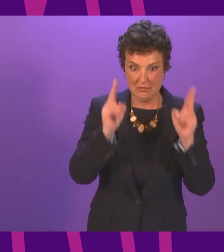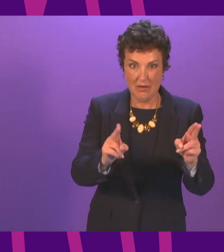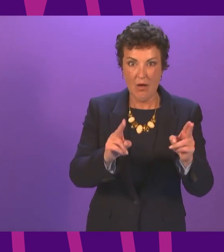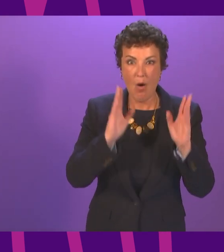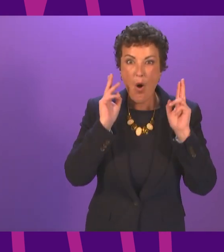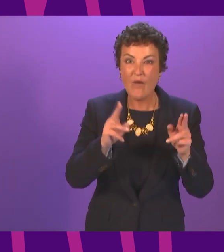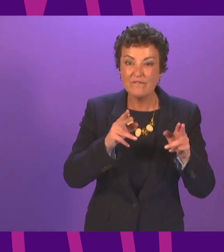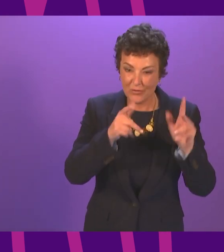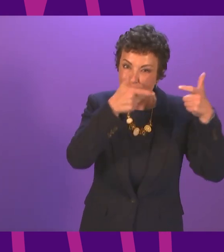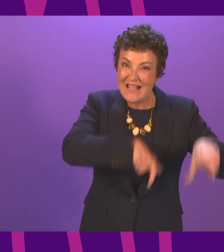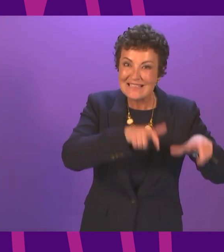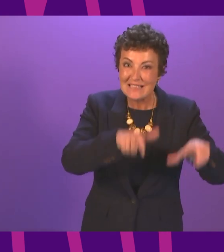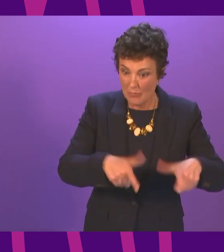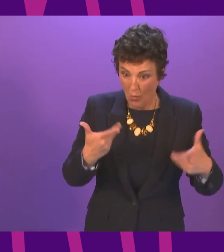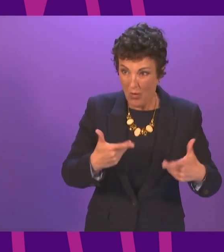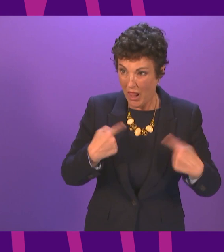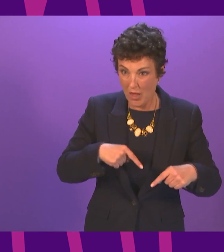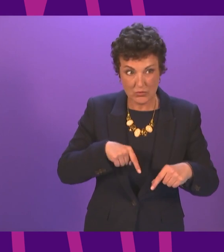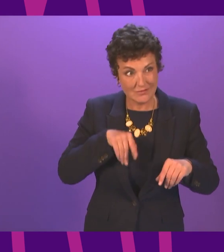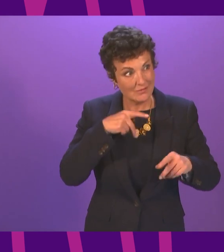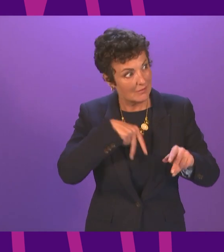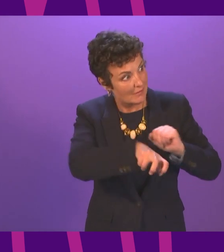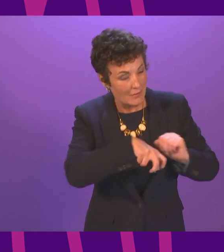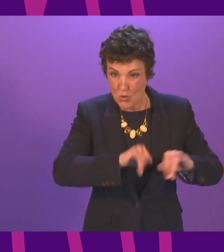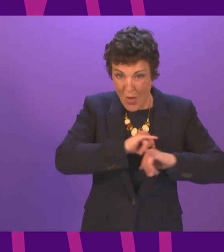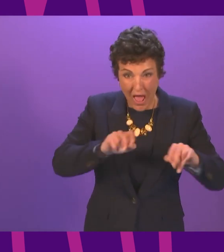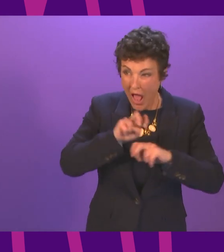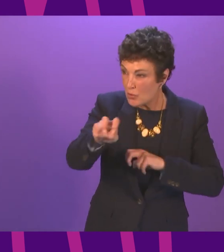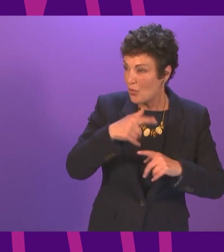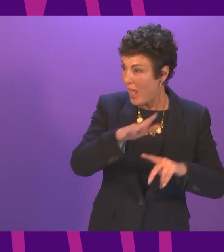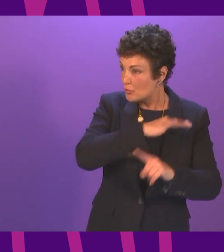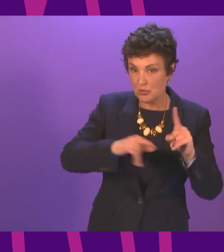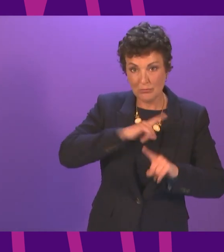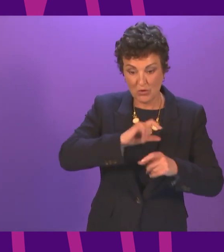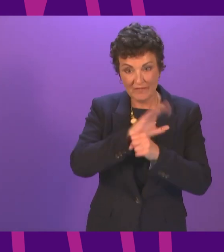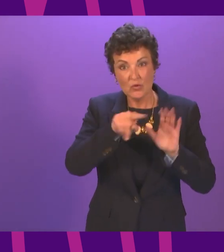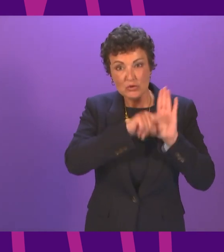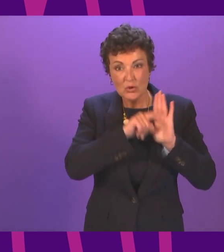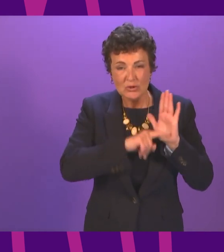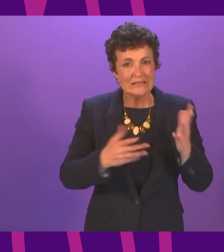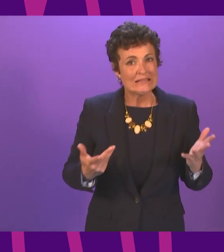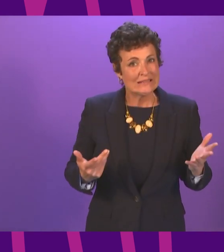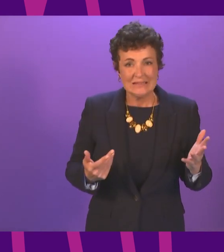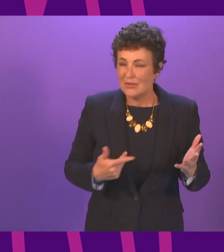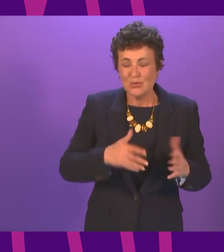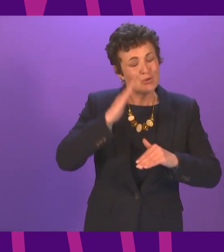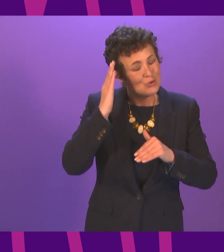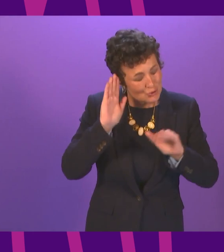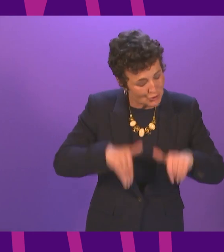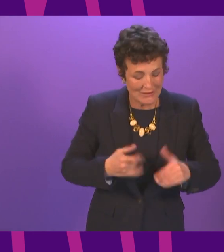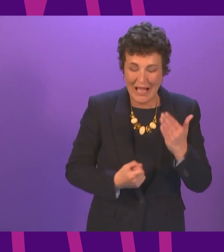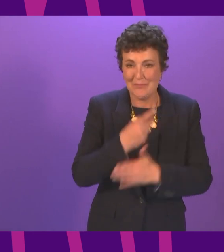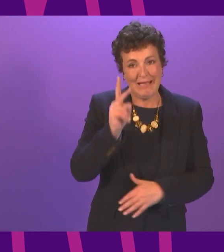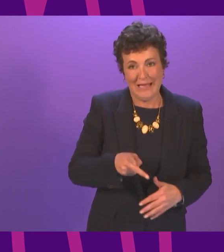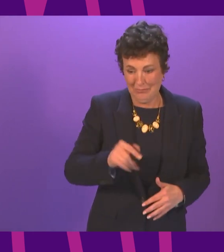with online classes only, not being allowed to go out, not being allowed to socialise due to Covid restrictions, and we should not make sure that happens again